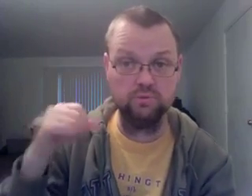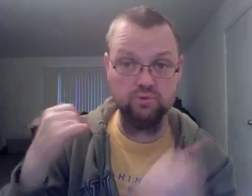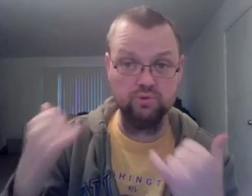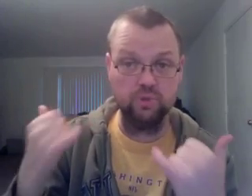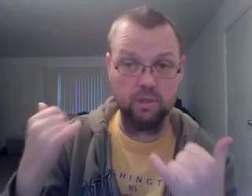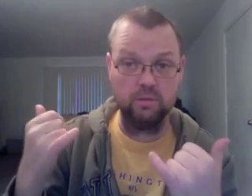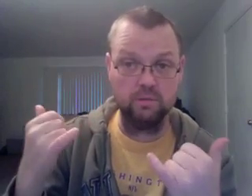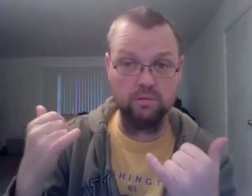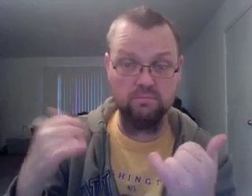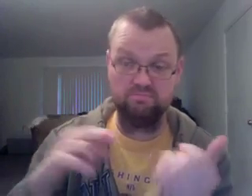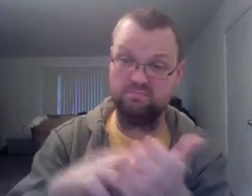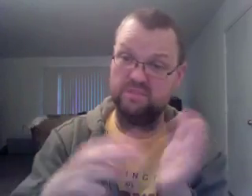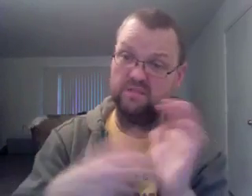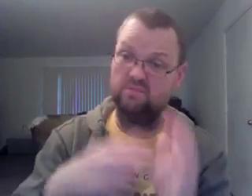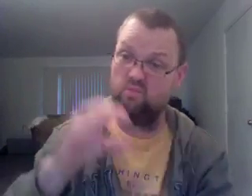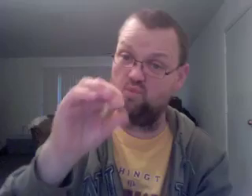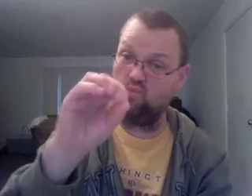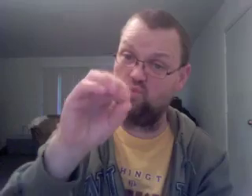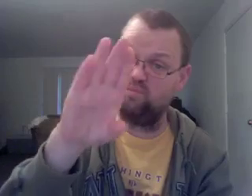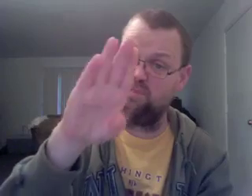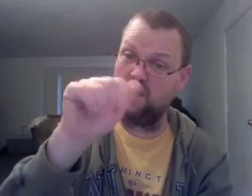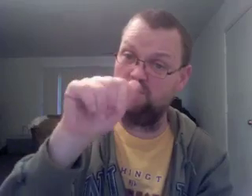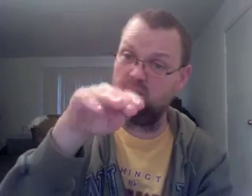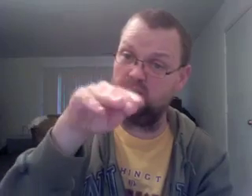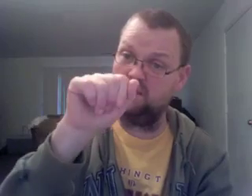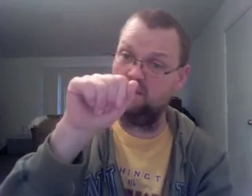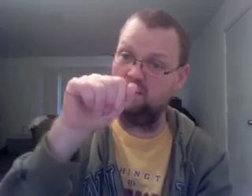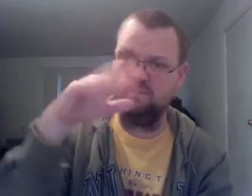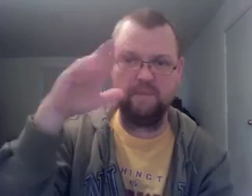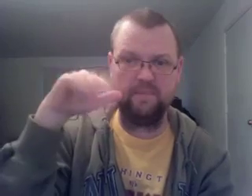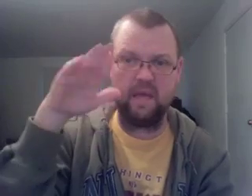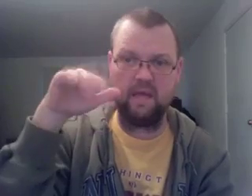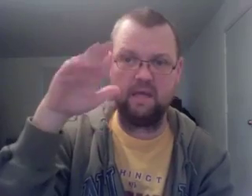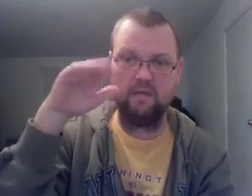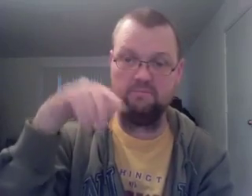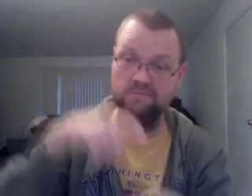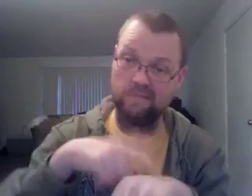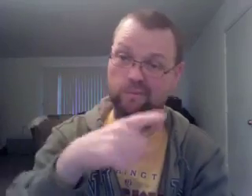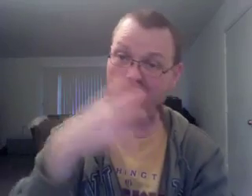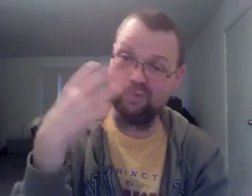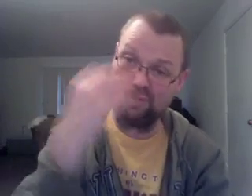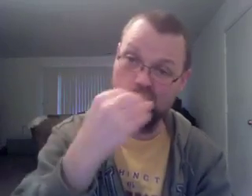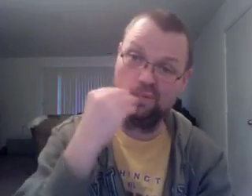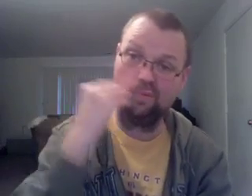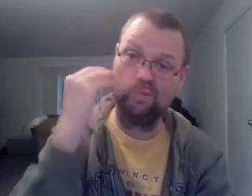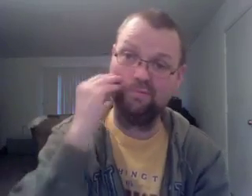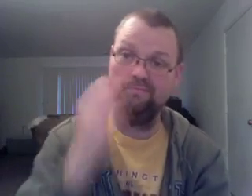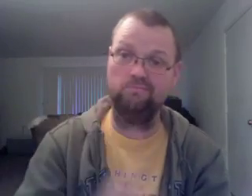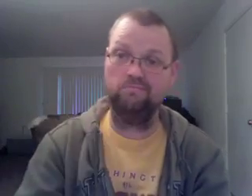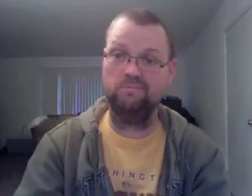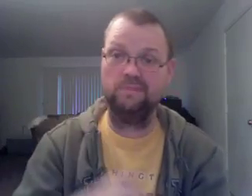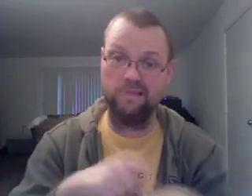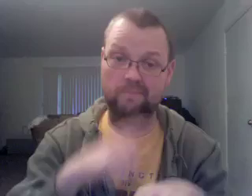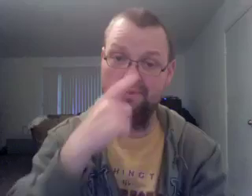track and game